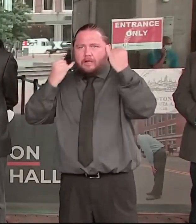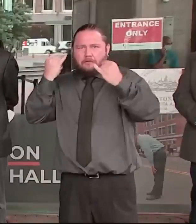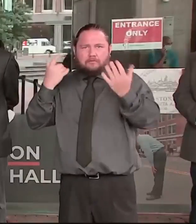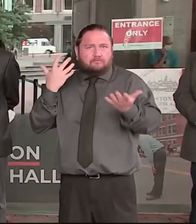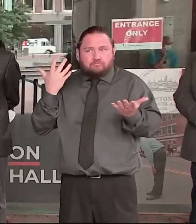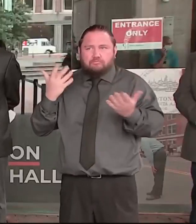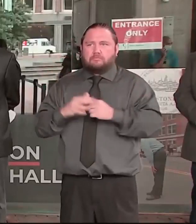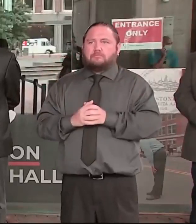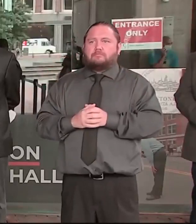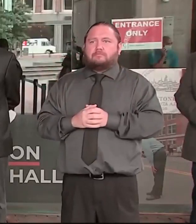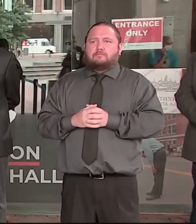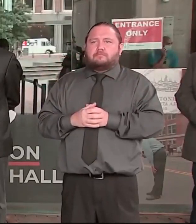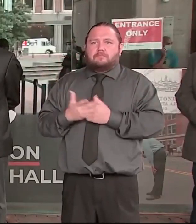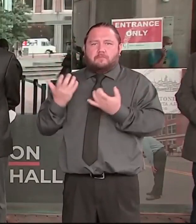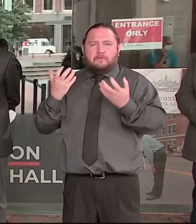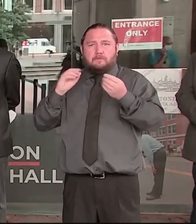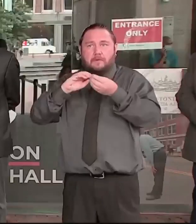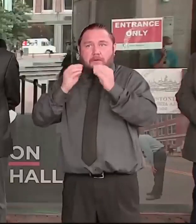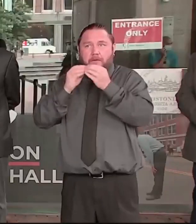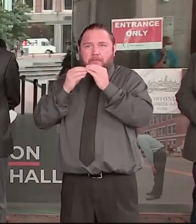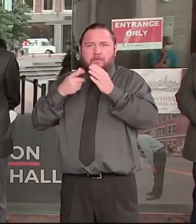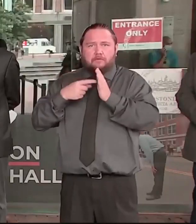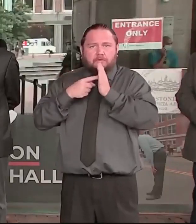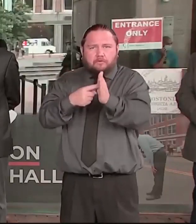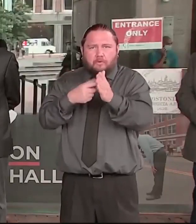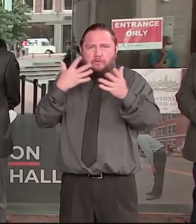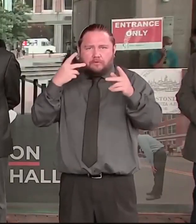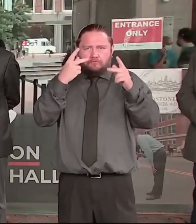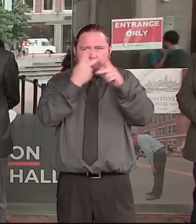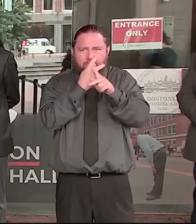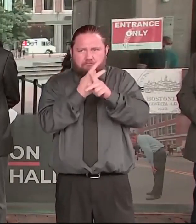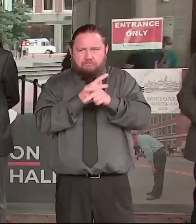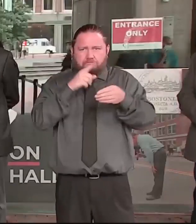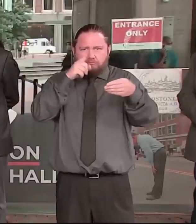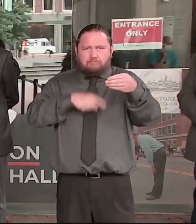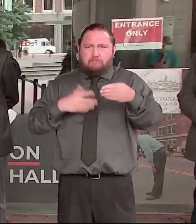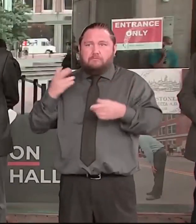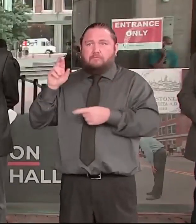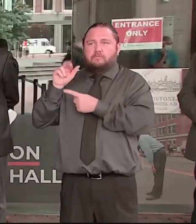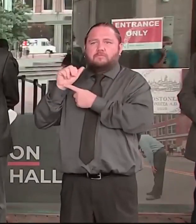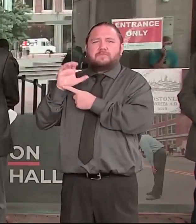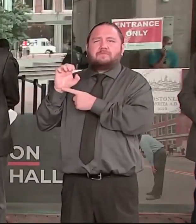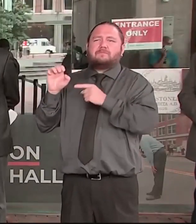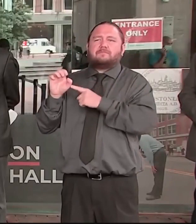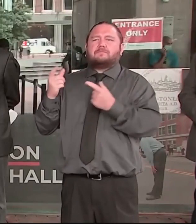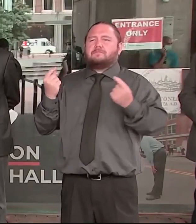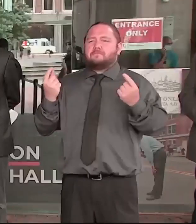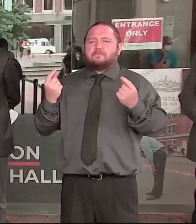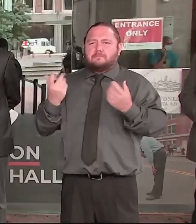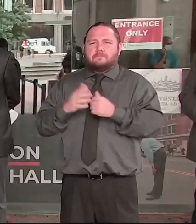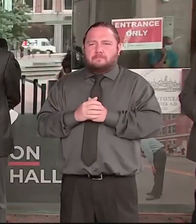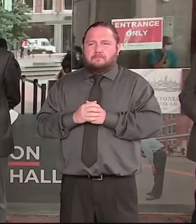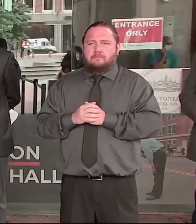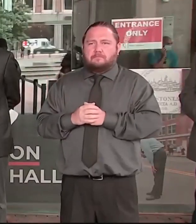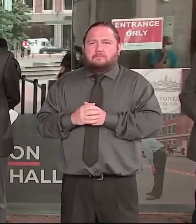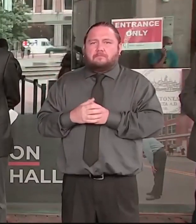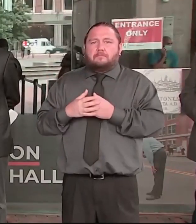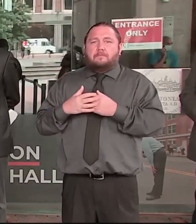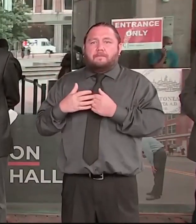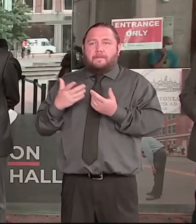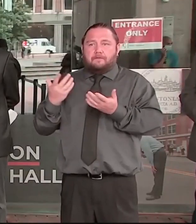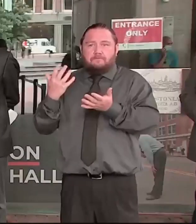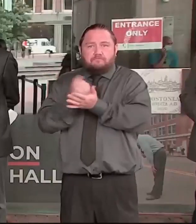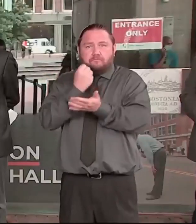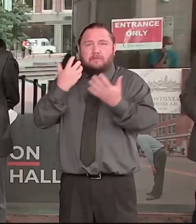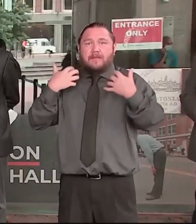that documents the health inequities that exist so that we can ensure we're collecting, disseminating, and looking at the gaps that exist